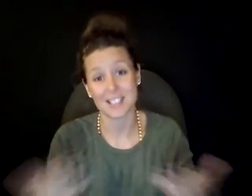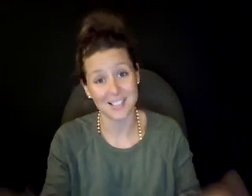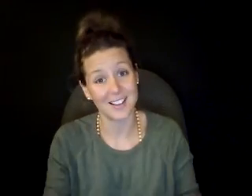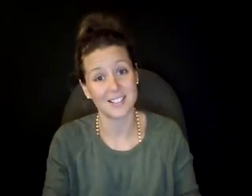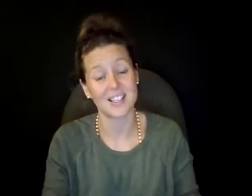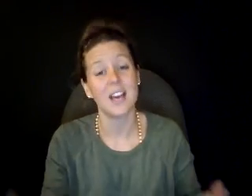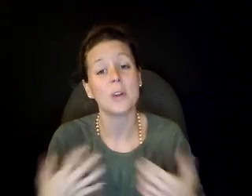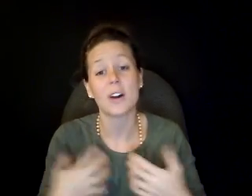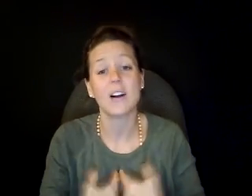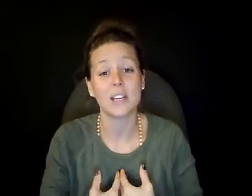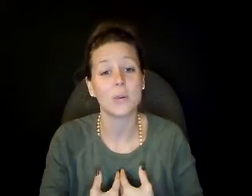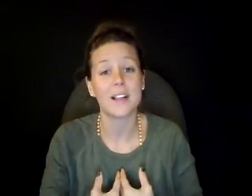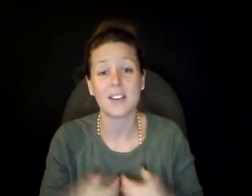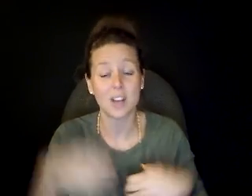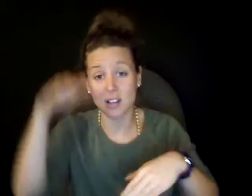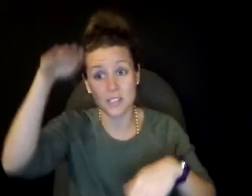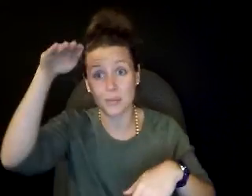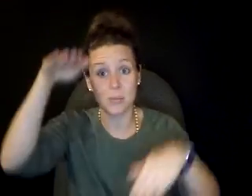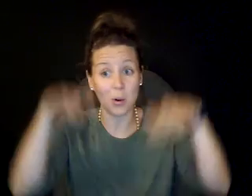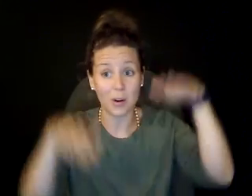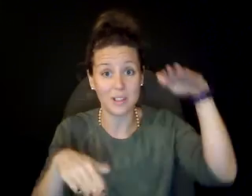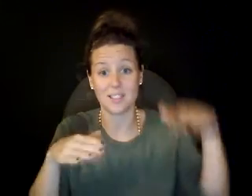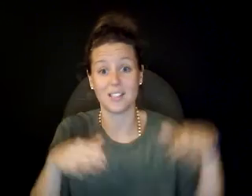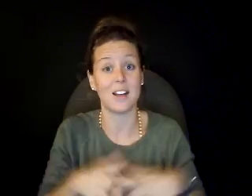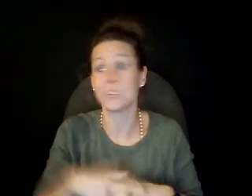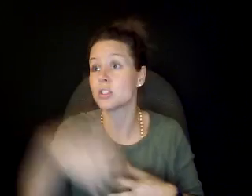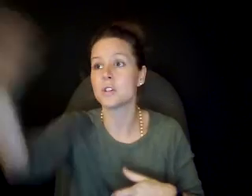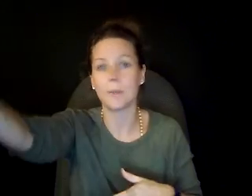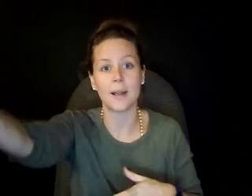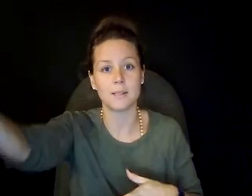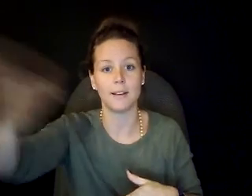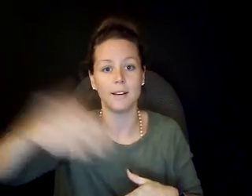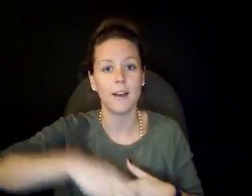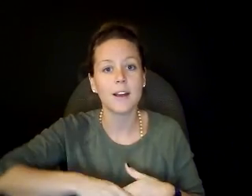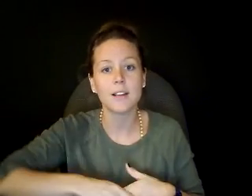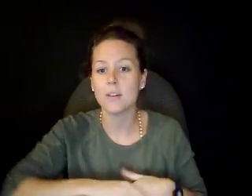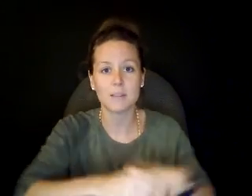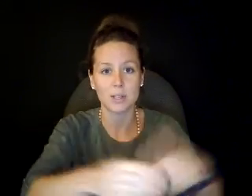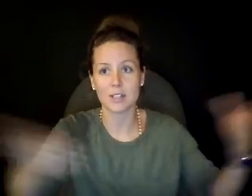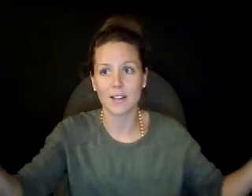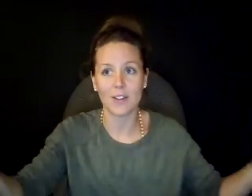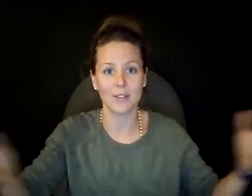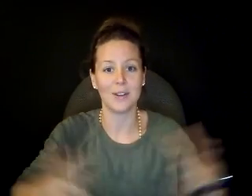his sons. And we are all equal. I cannot love someone more or less than another. This goes for my husband. I love him as much as I love all of you.